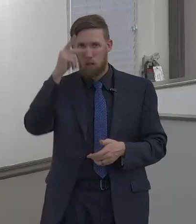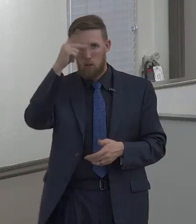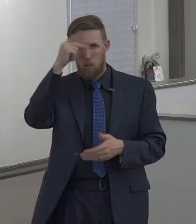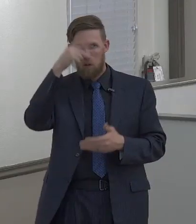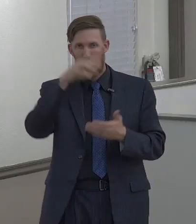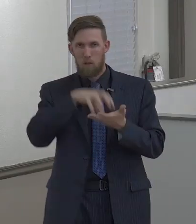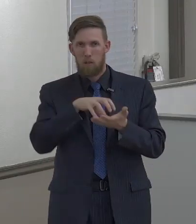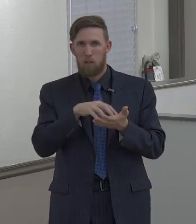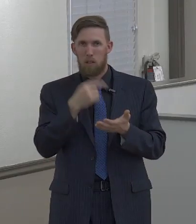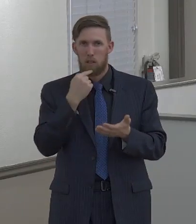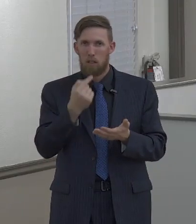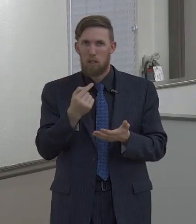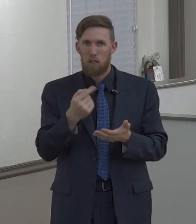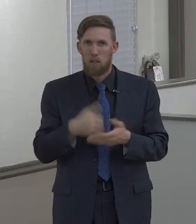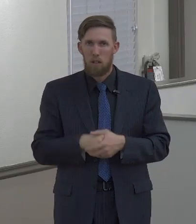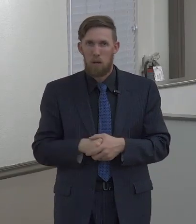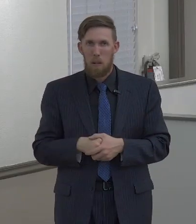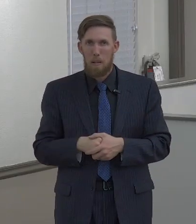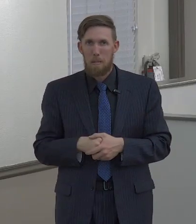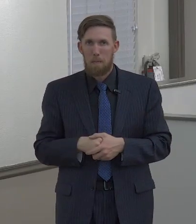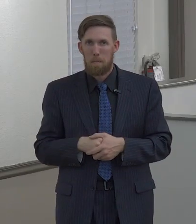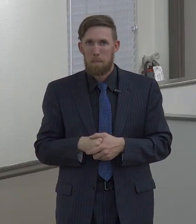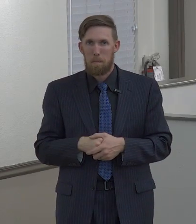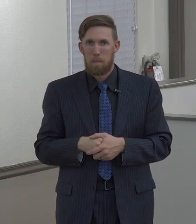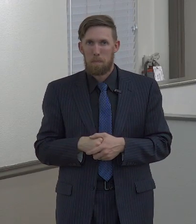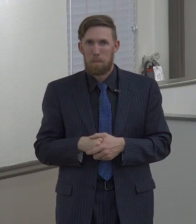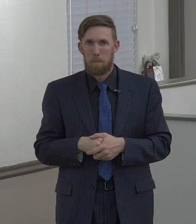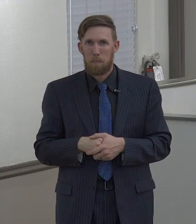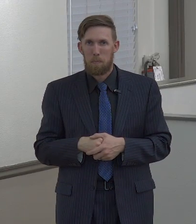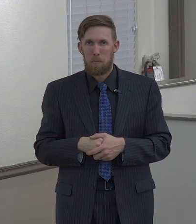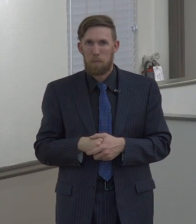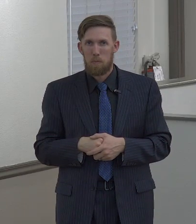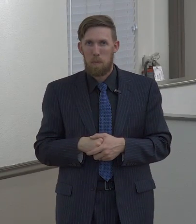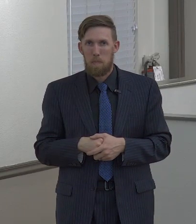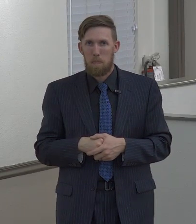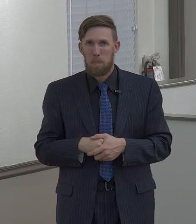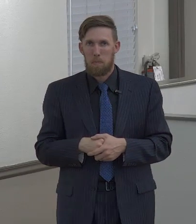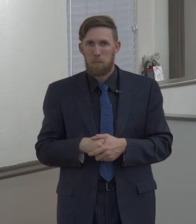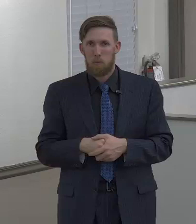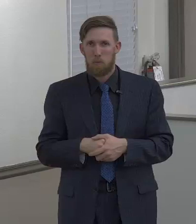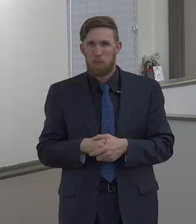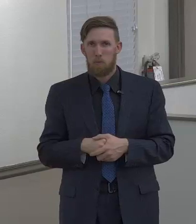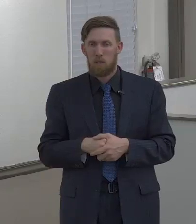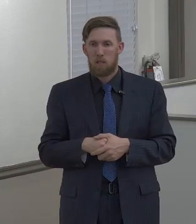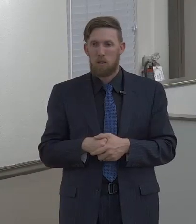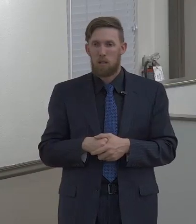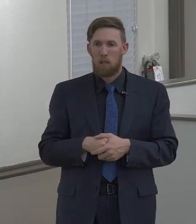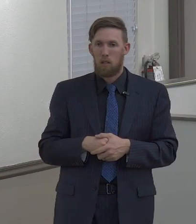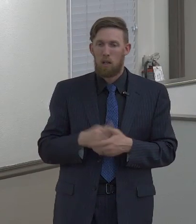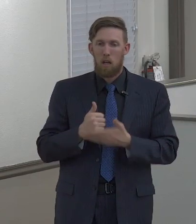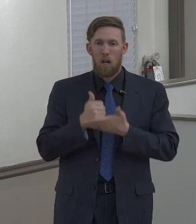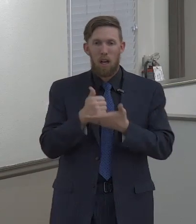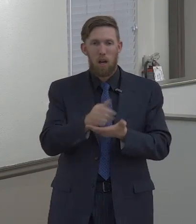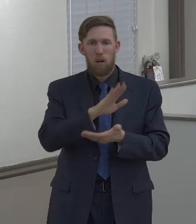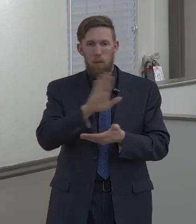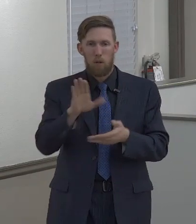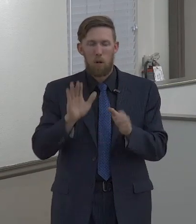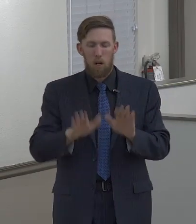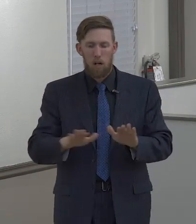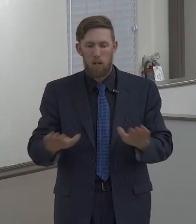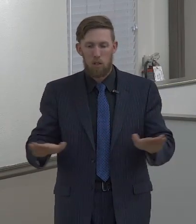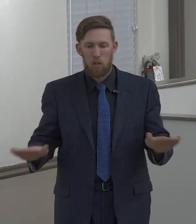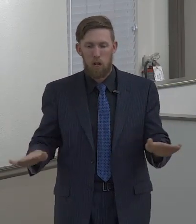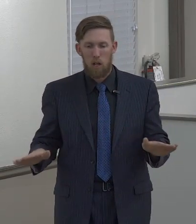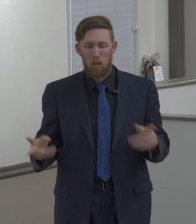I think every parent, grandparent should memorize this verse and help